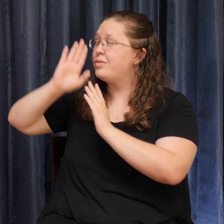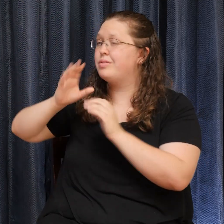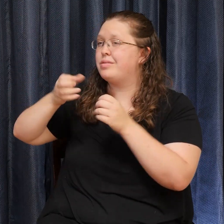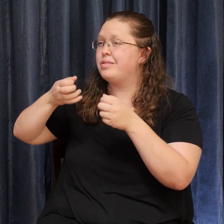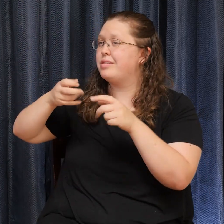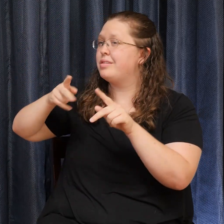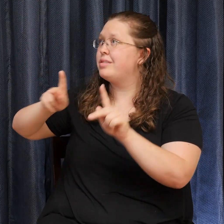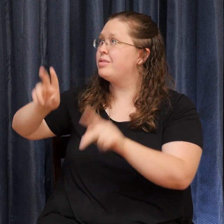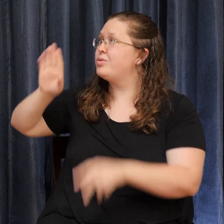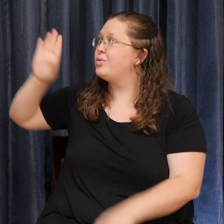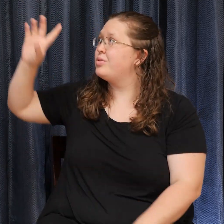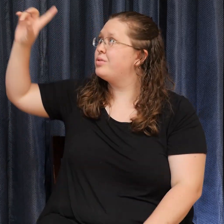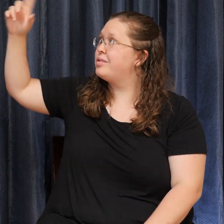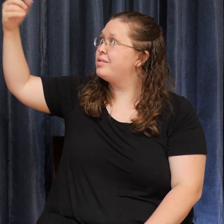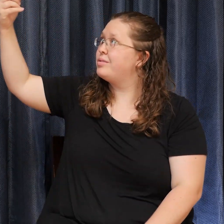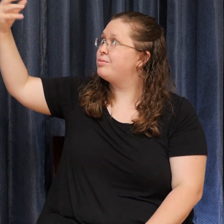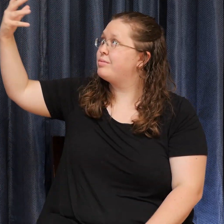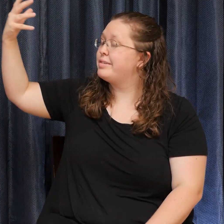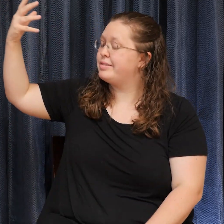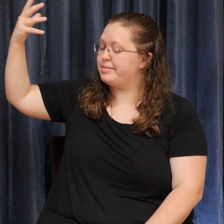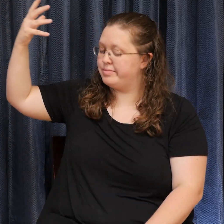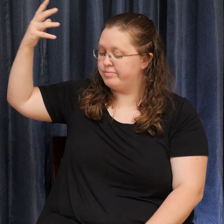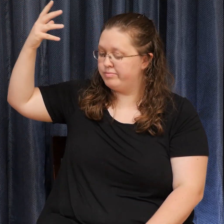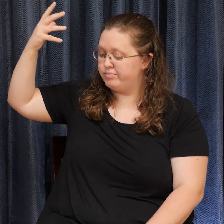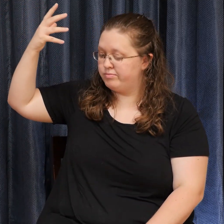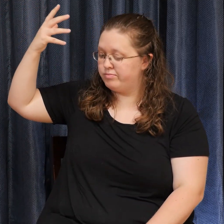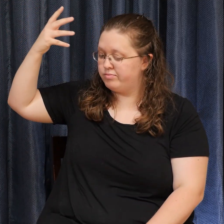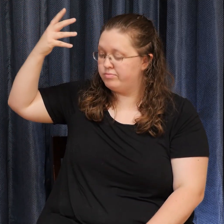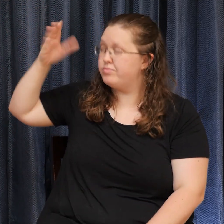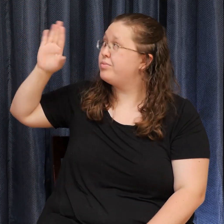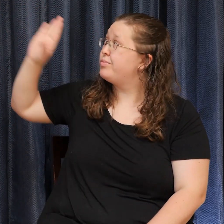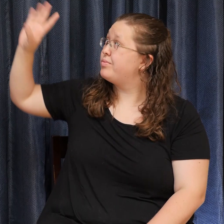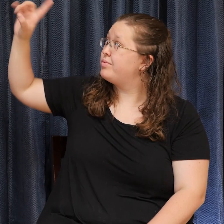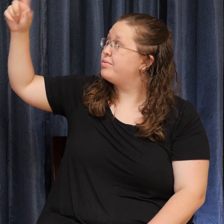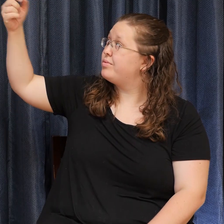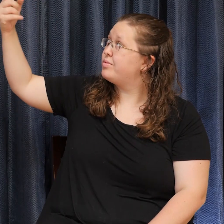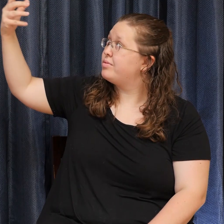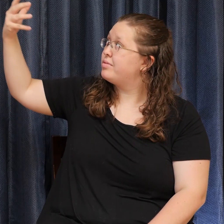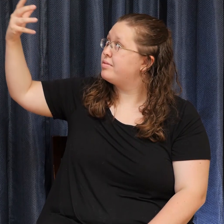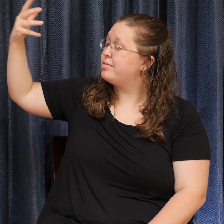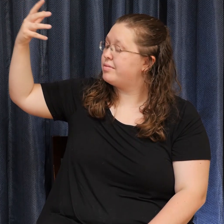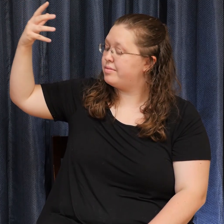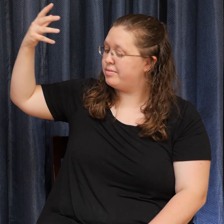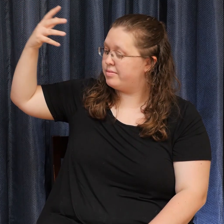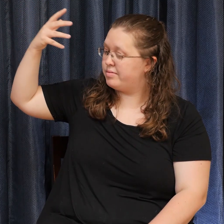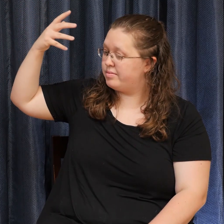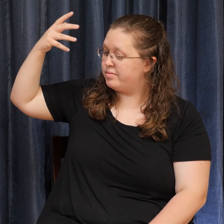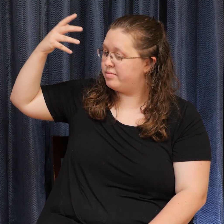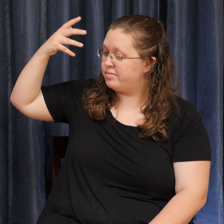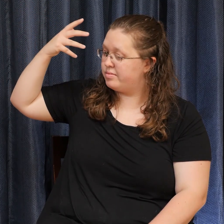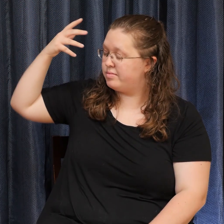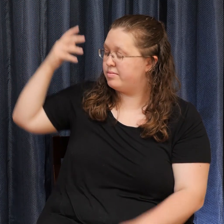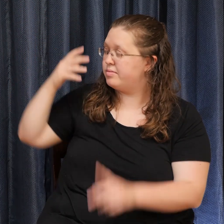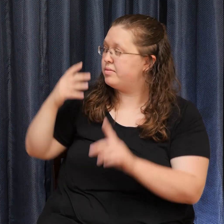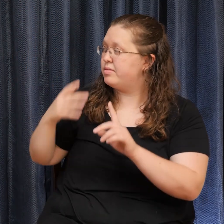let your grace, grace from your hand, fall